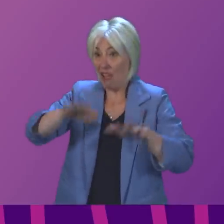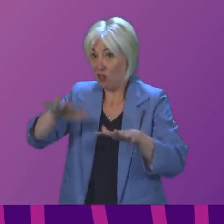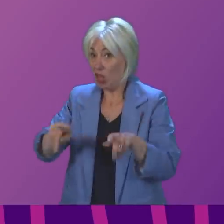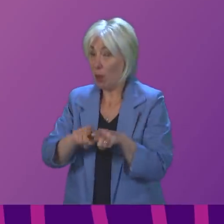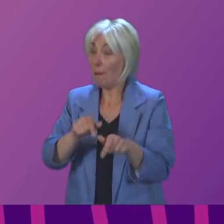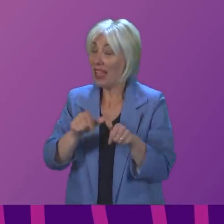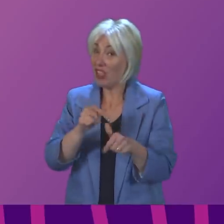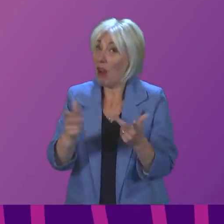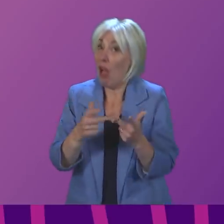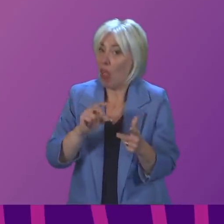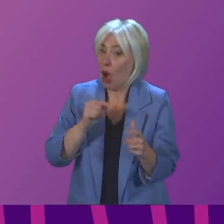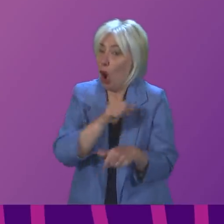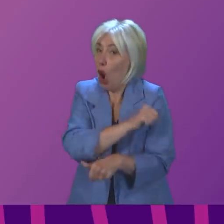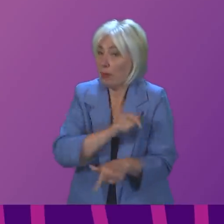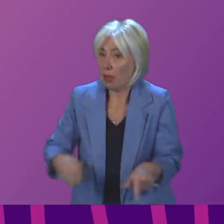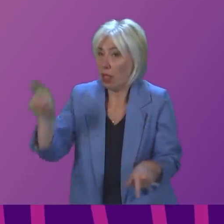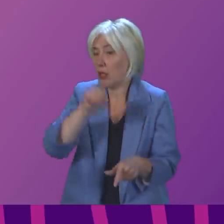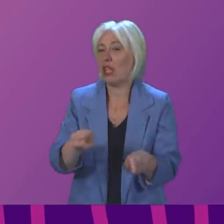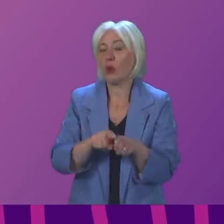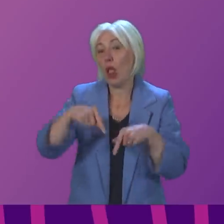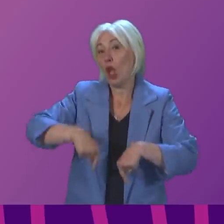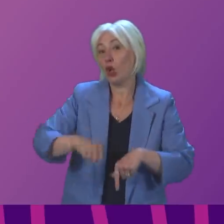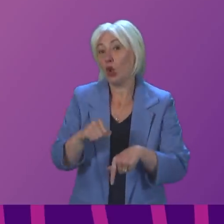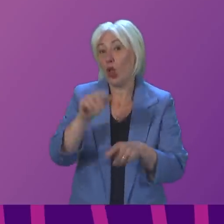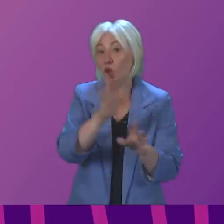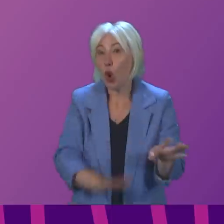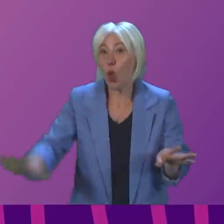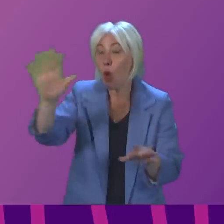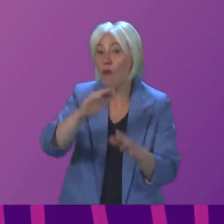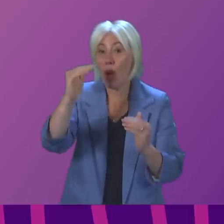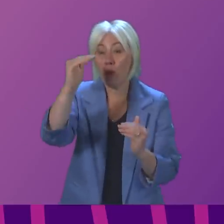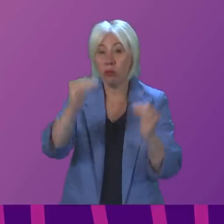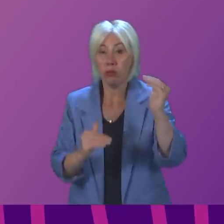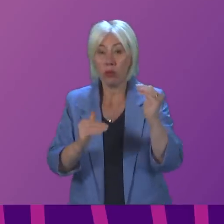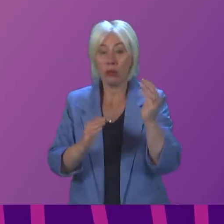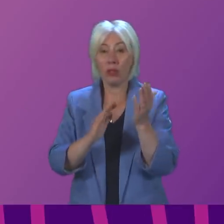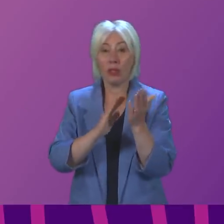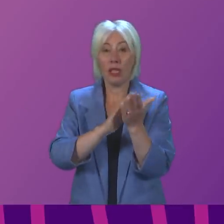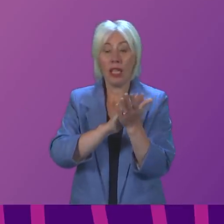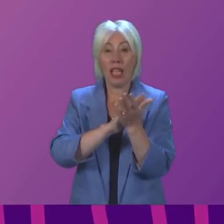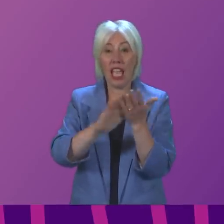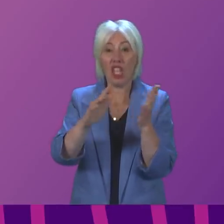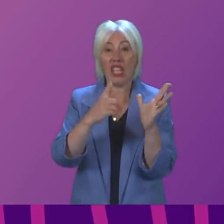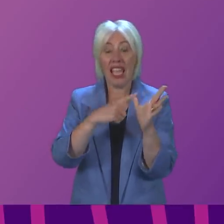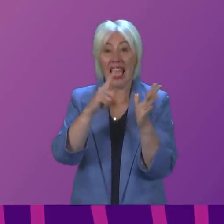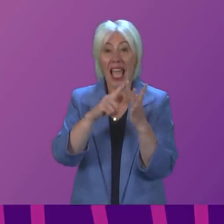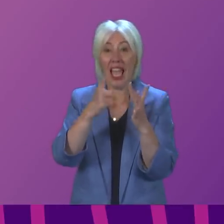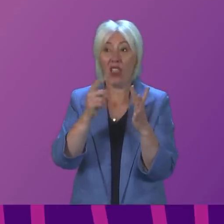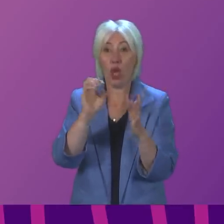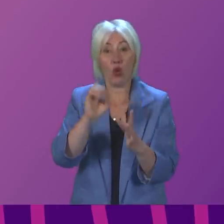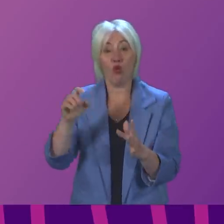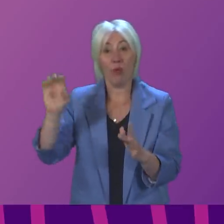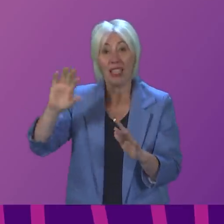Also, and this is an important point, Scotland as a whole has a lower prevalence of HEI than the European average.